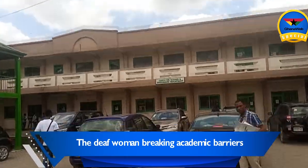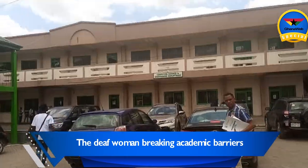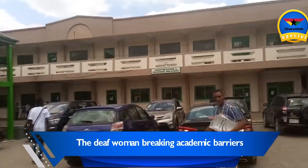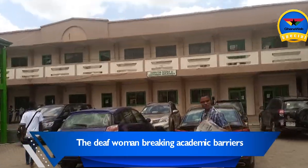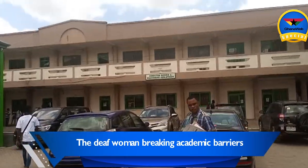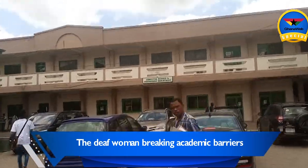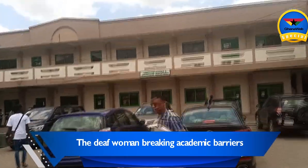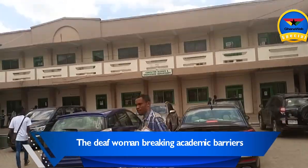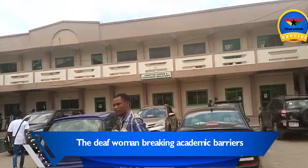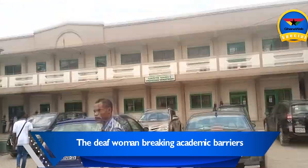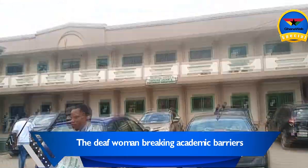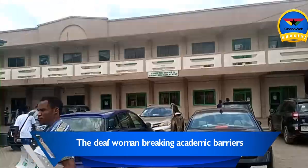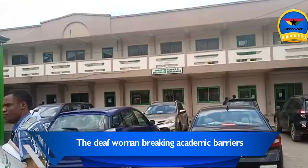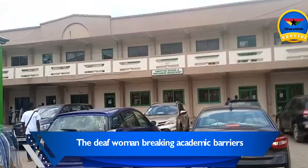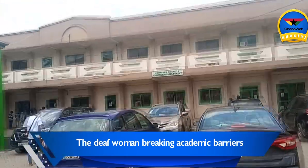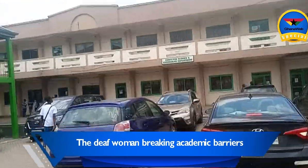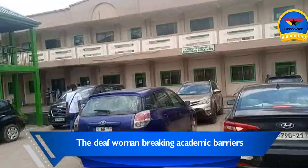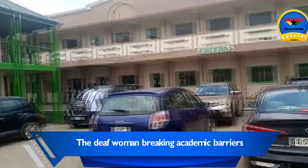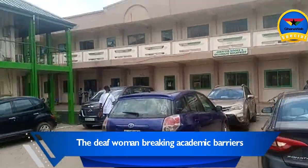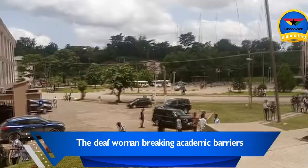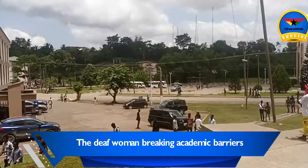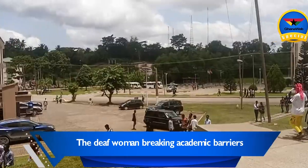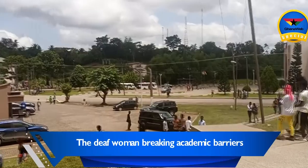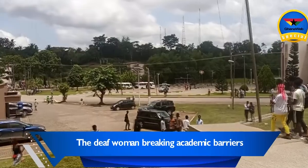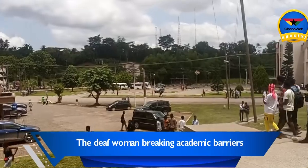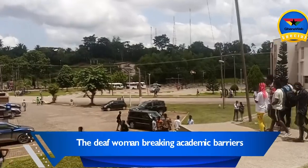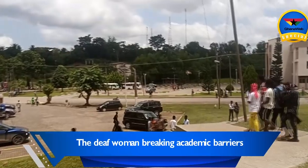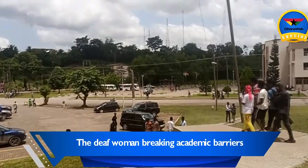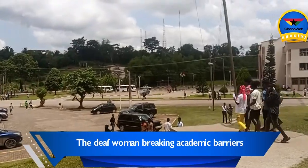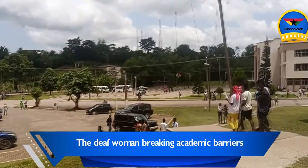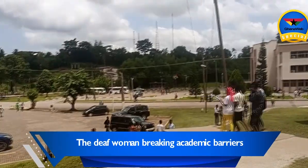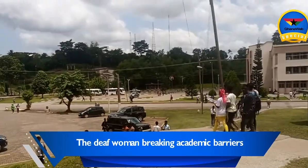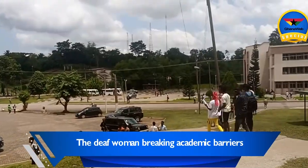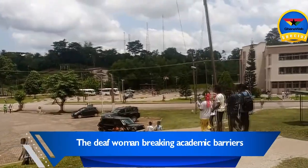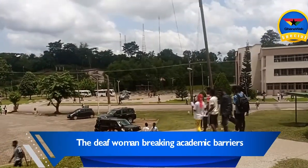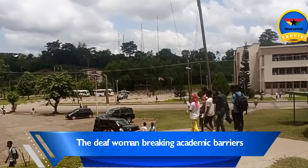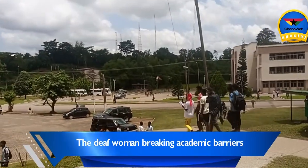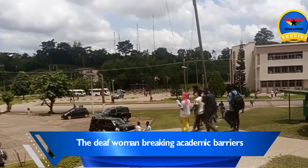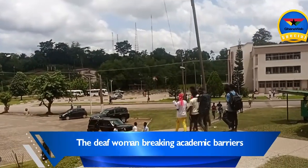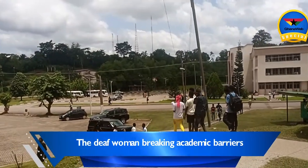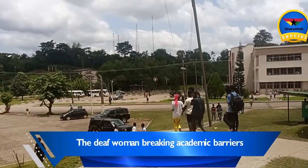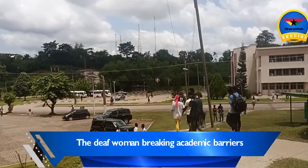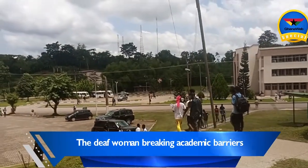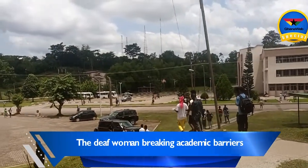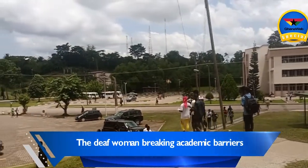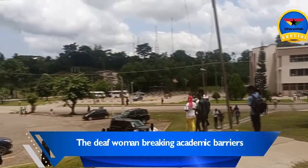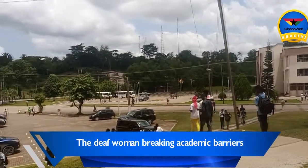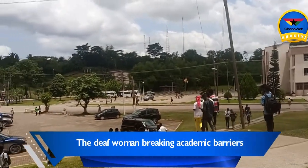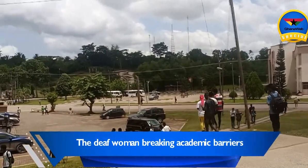to enable her to fully participate in lectures and other academic activities. Finally, the day of